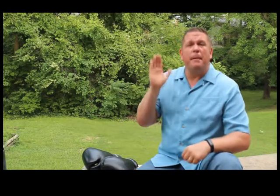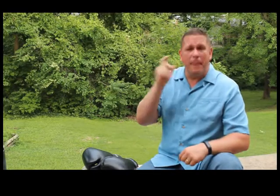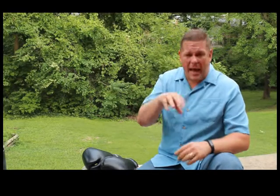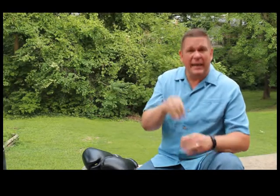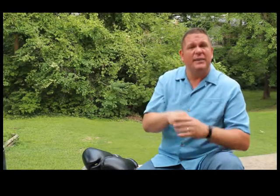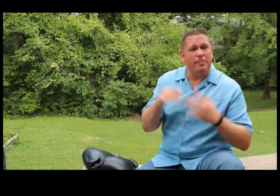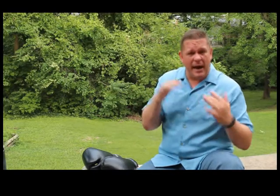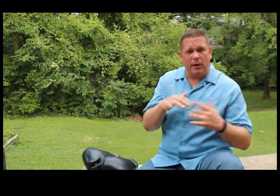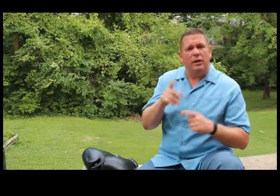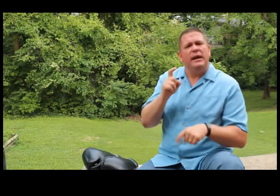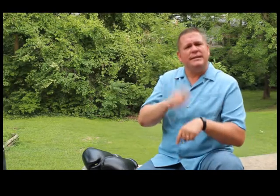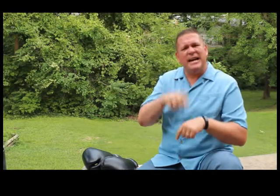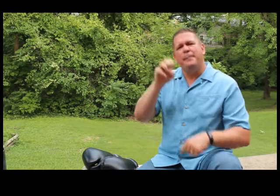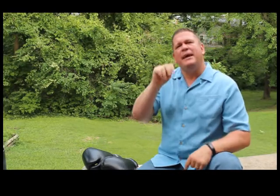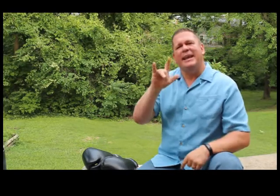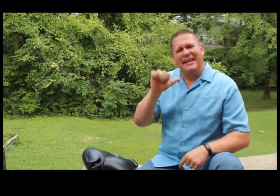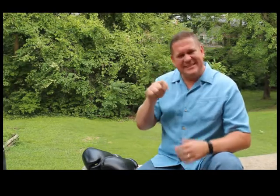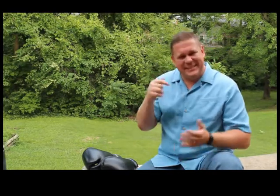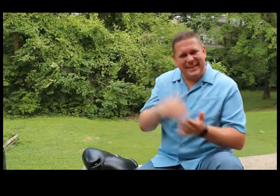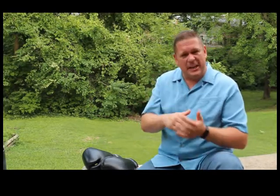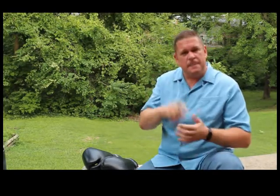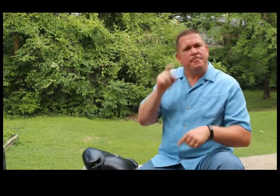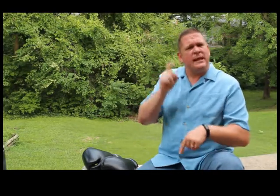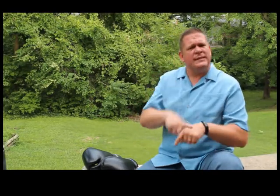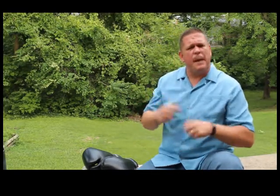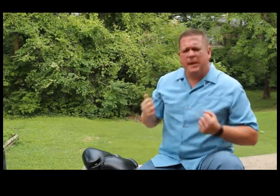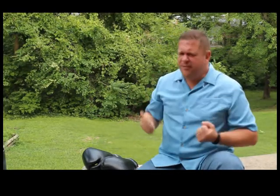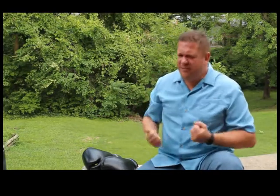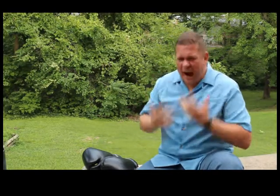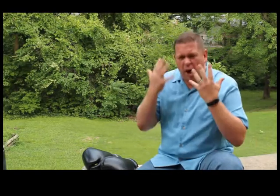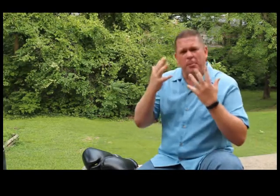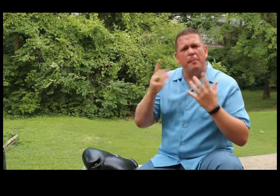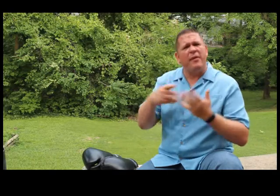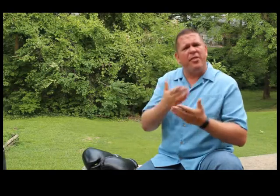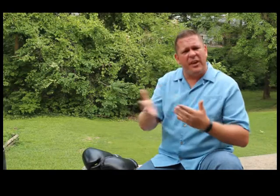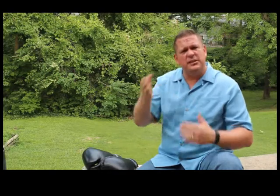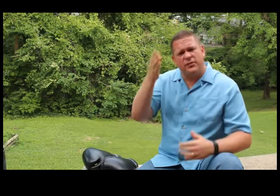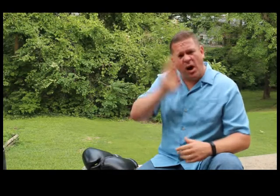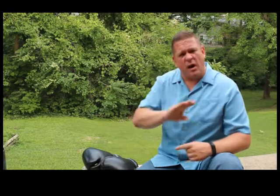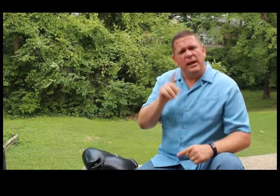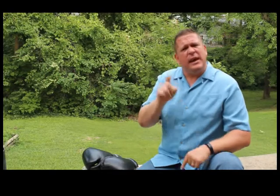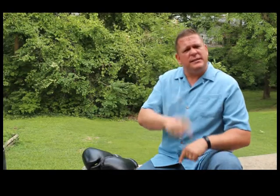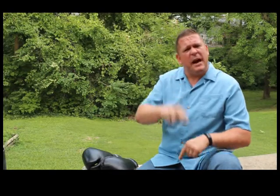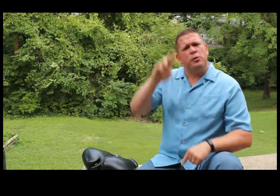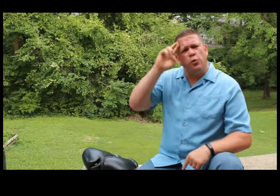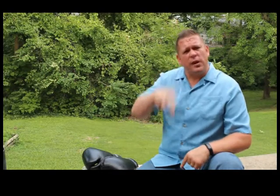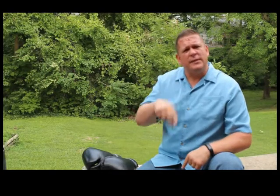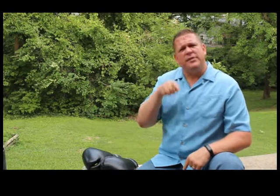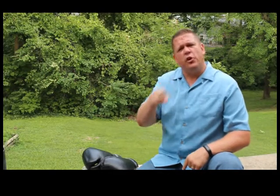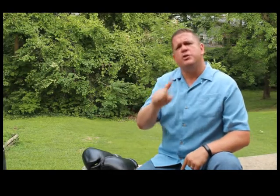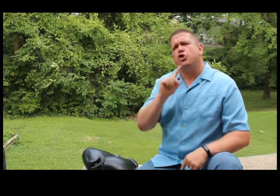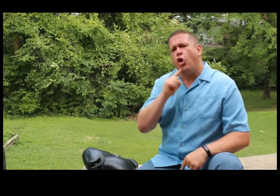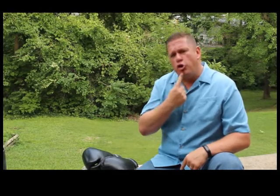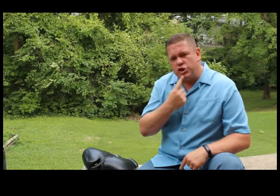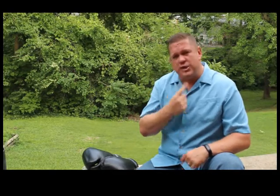get back in the battle. It's time to enlist again. It's time to get fired up about the things of God. It's time to realize that there is an urgency.